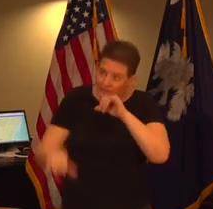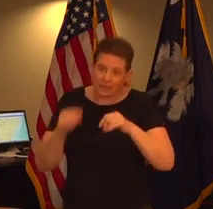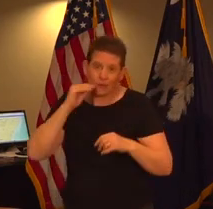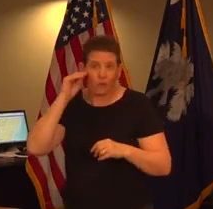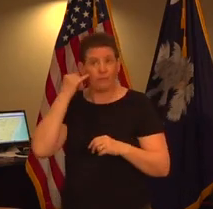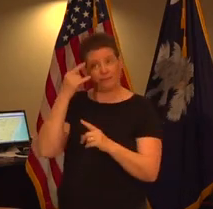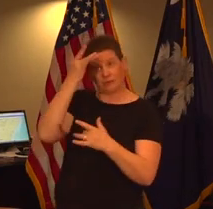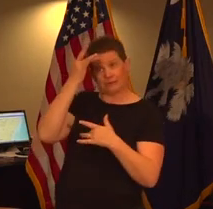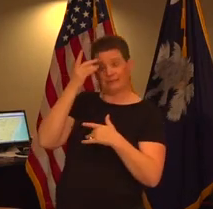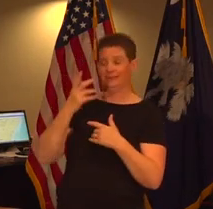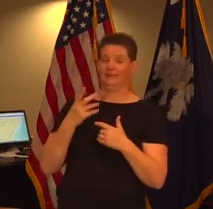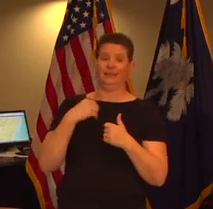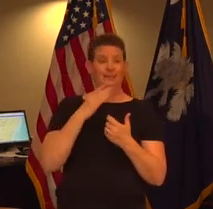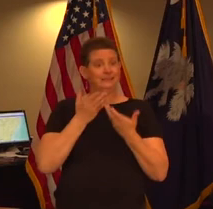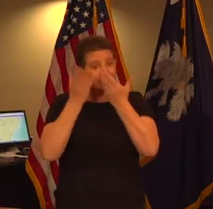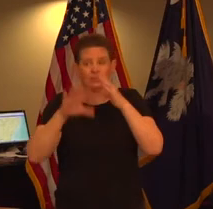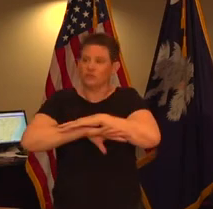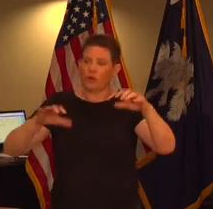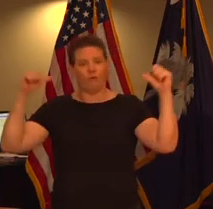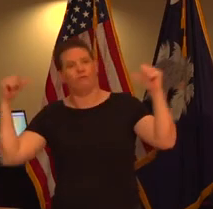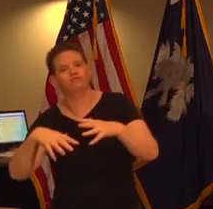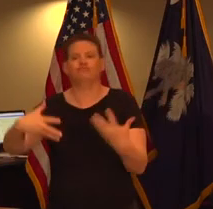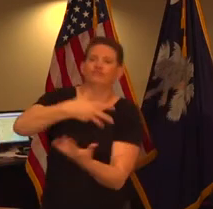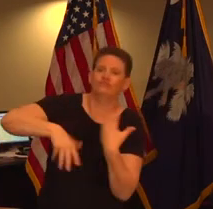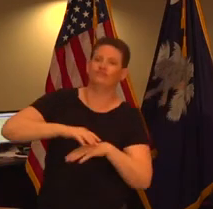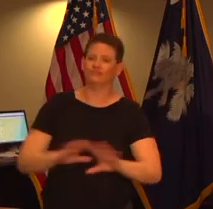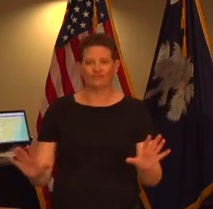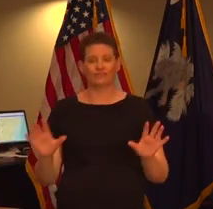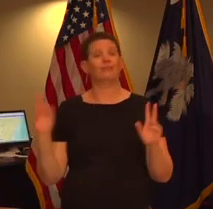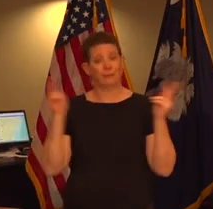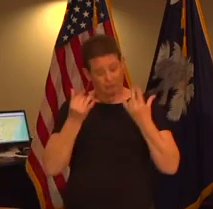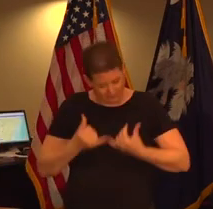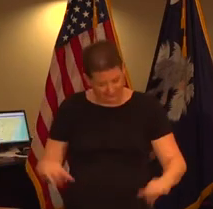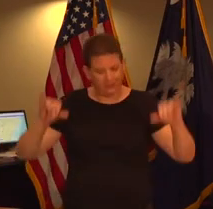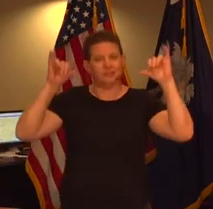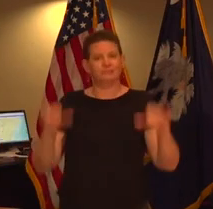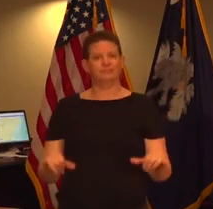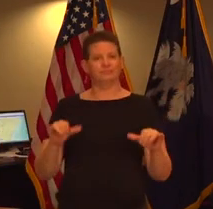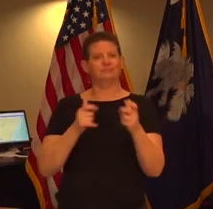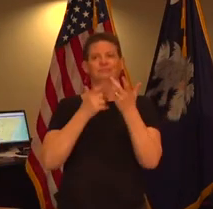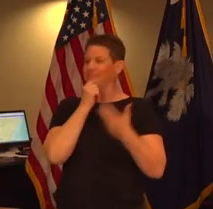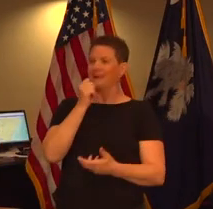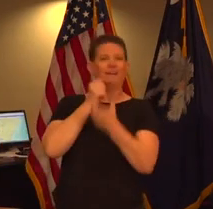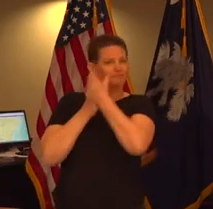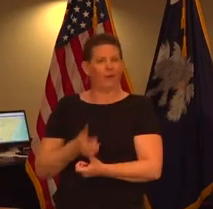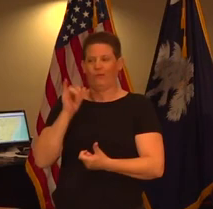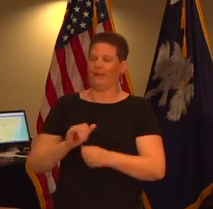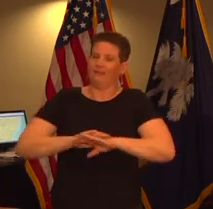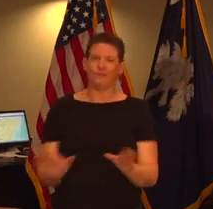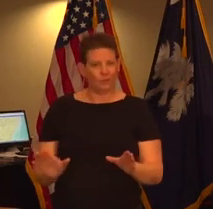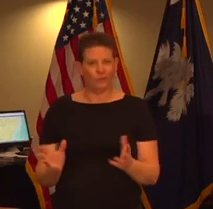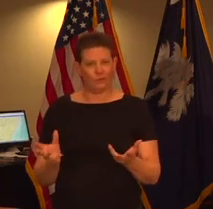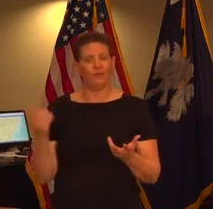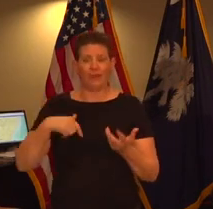they're ill and to not congregate those types those kinds of behaviors continued it is a behavior change that we need it's not a